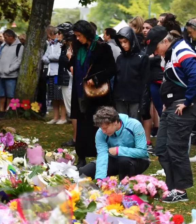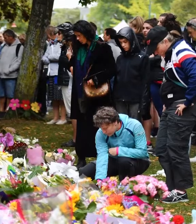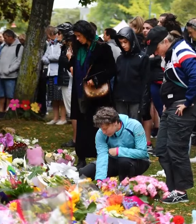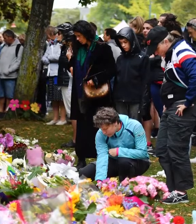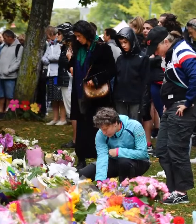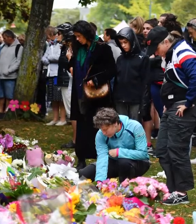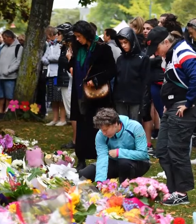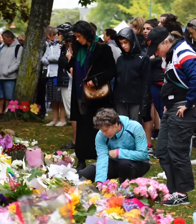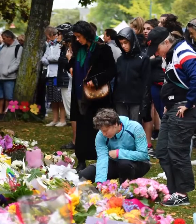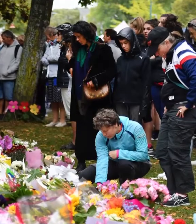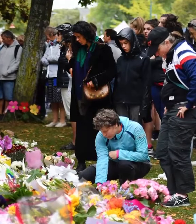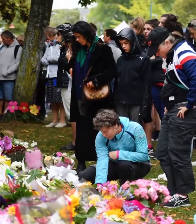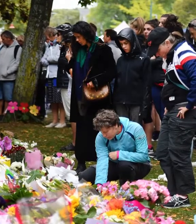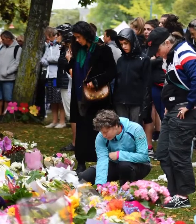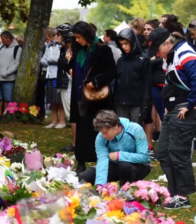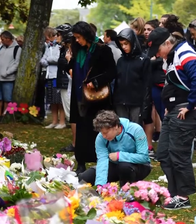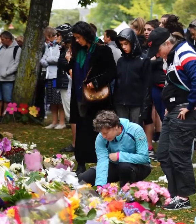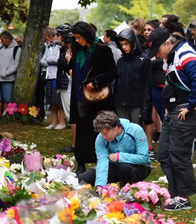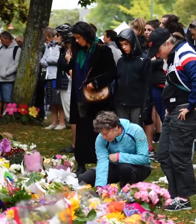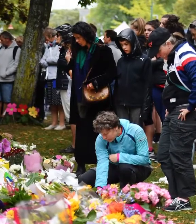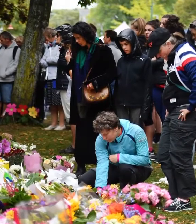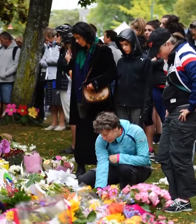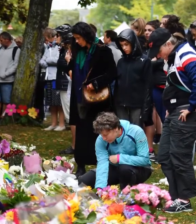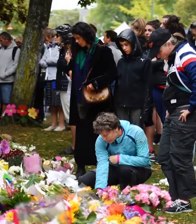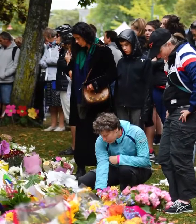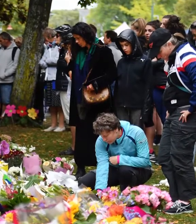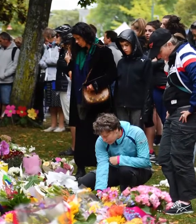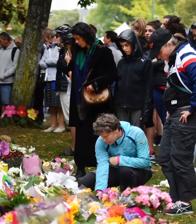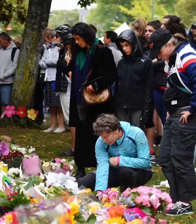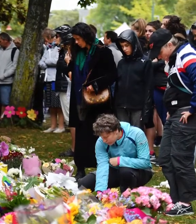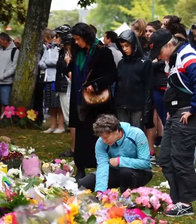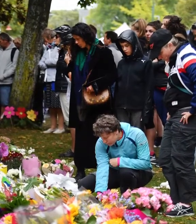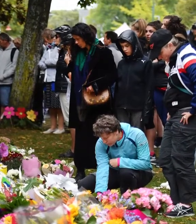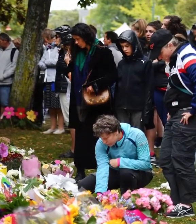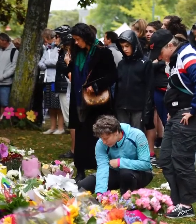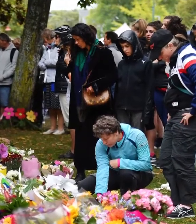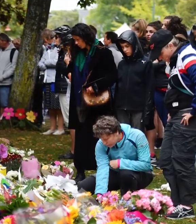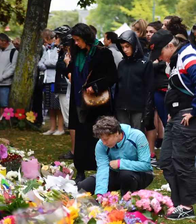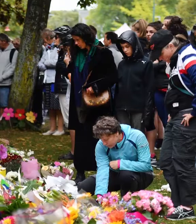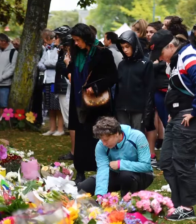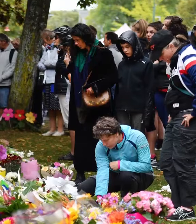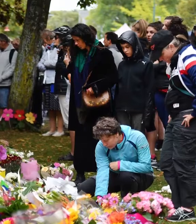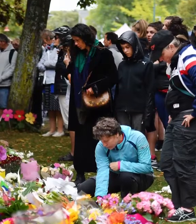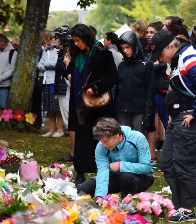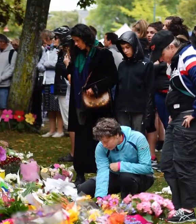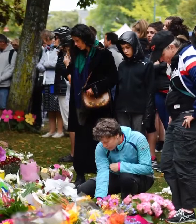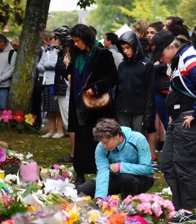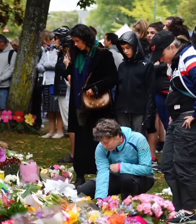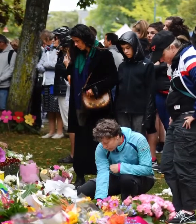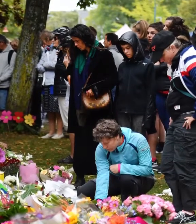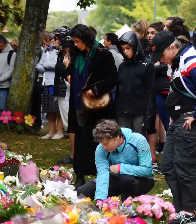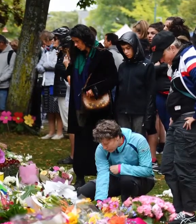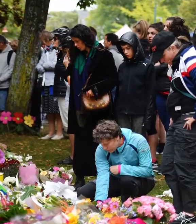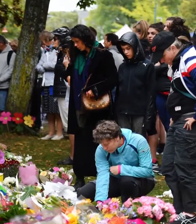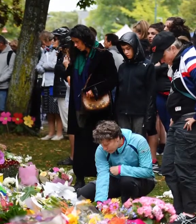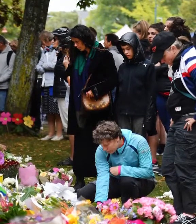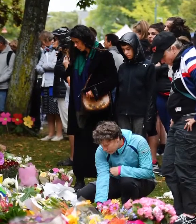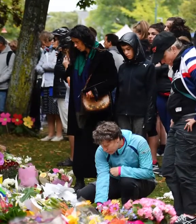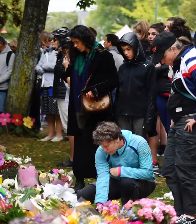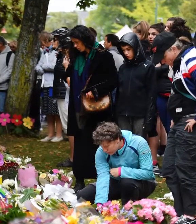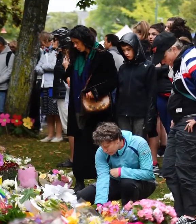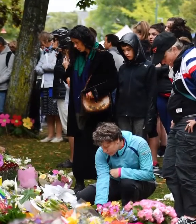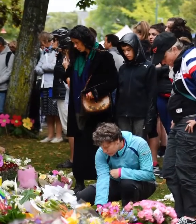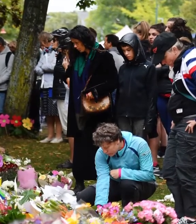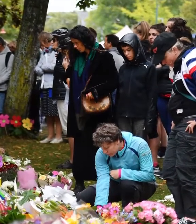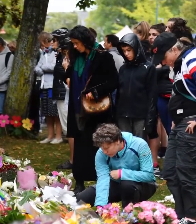with gun retailers, they will change. Will you have the cooperation of New Zealand First, which has been very low